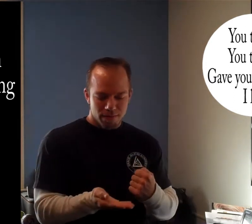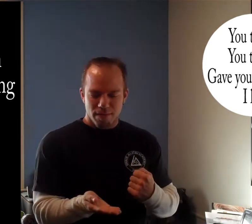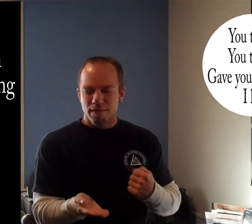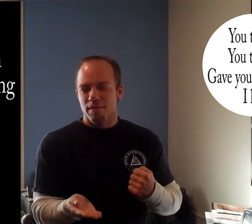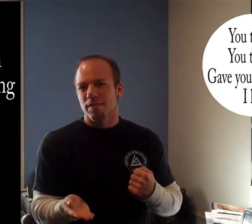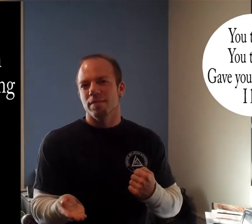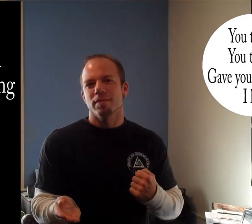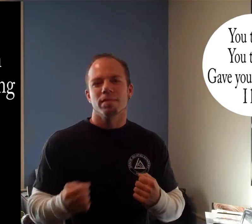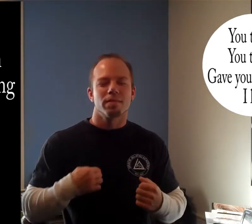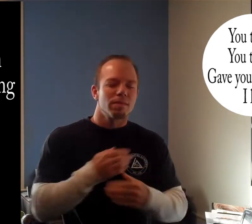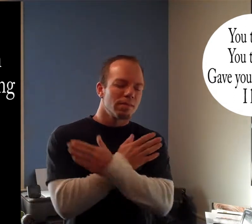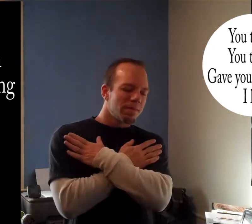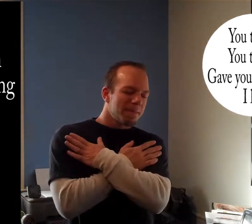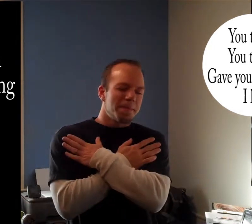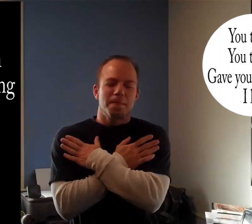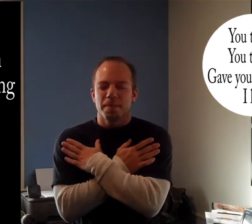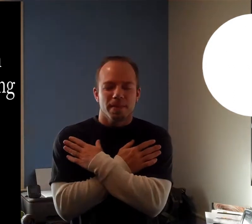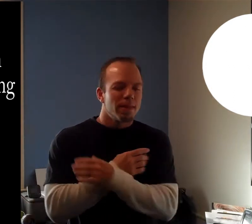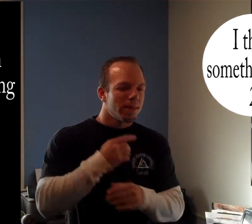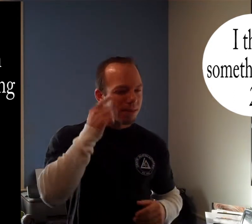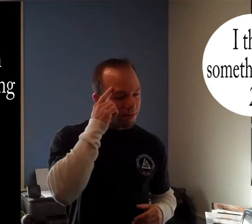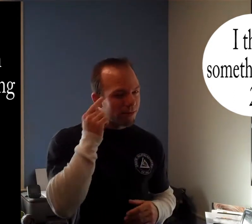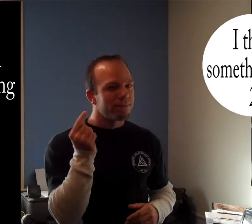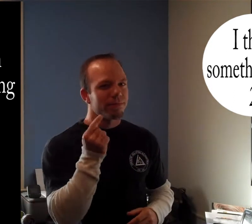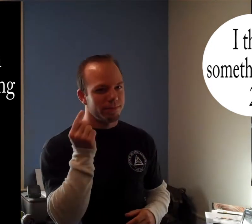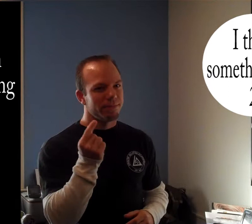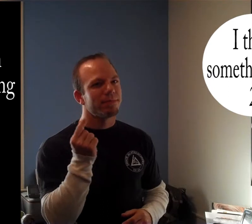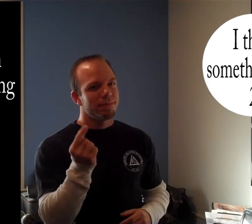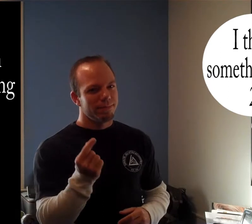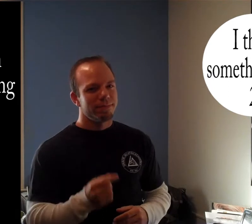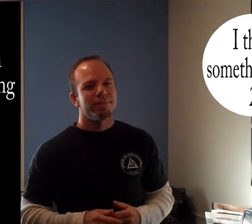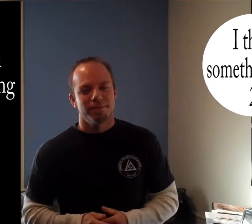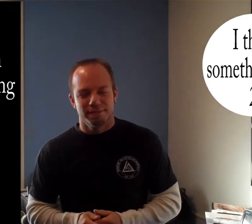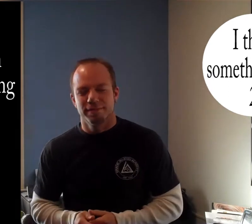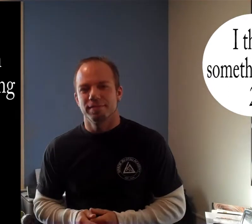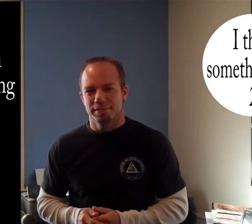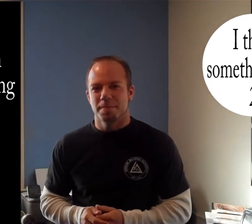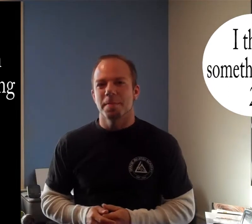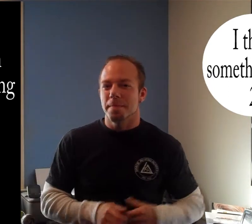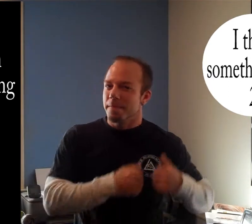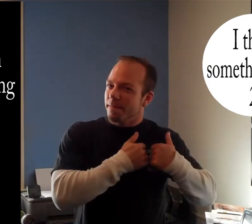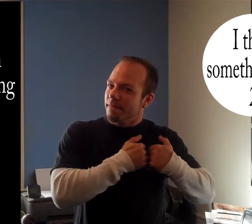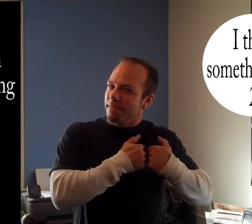I love. I think there's something. Baby.